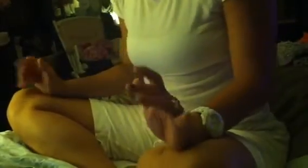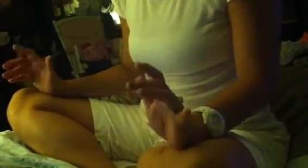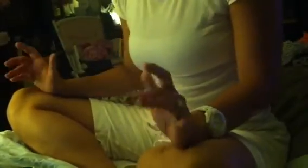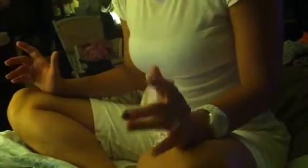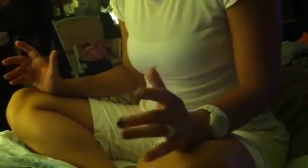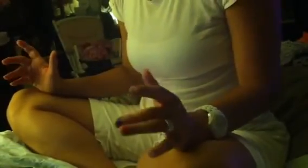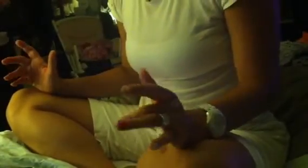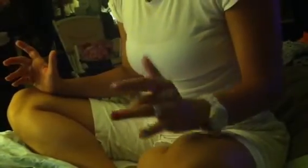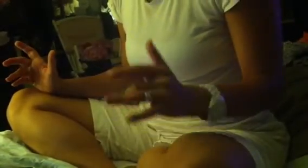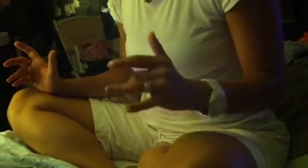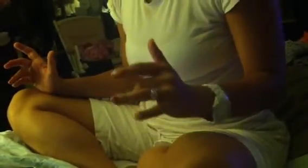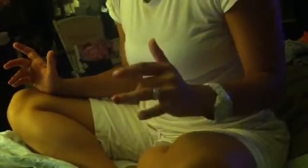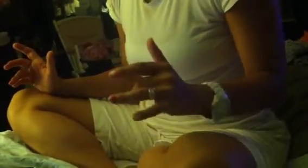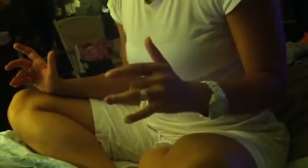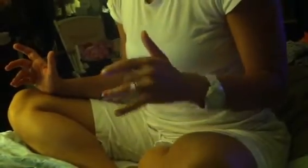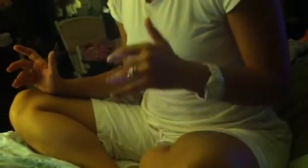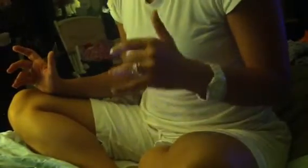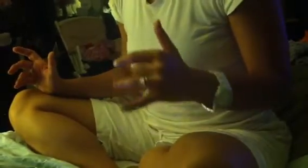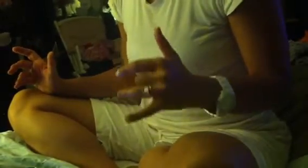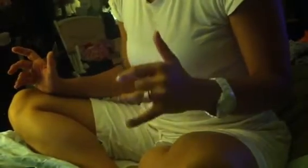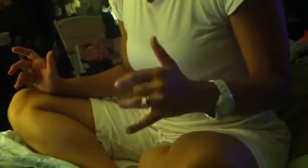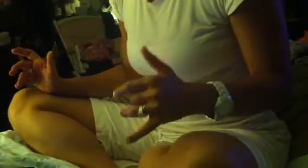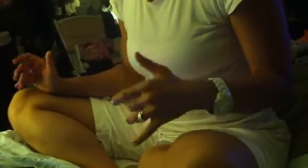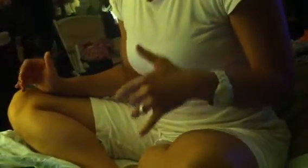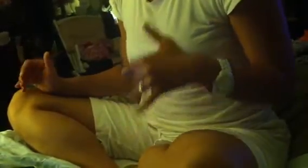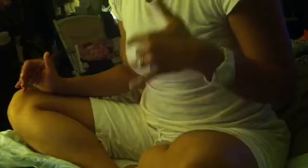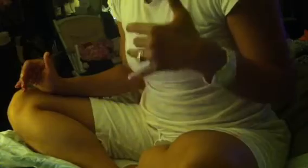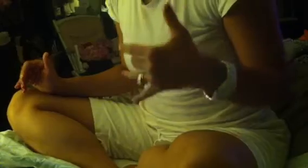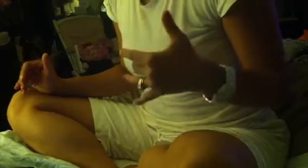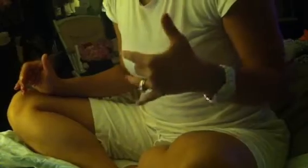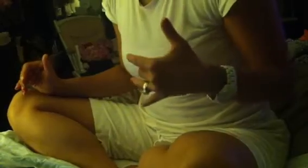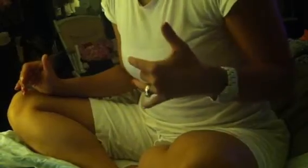Baby, I thought you were the one.